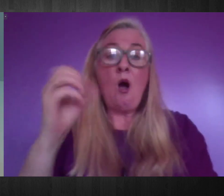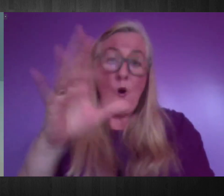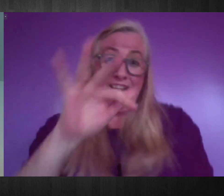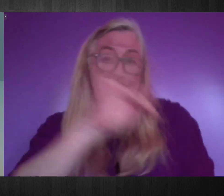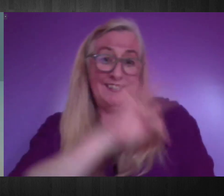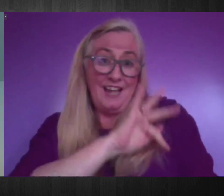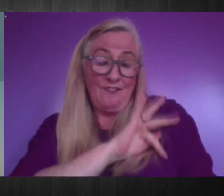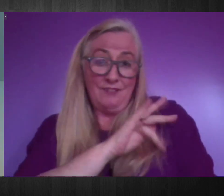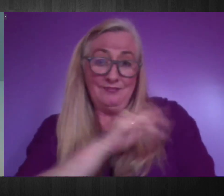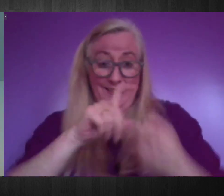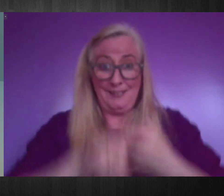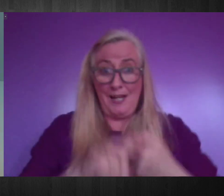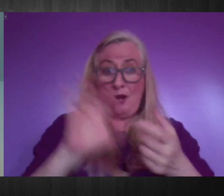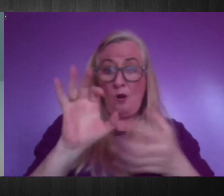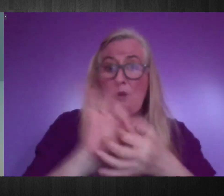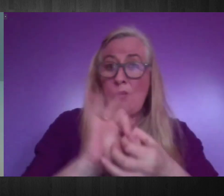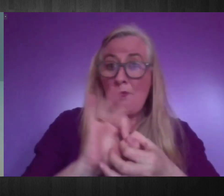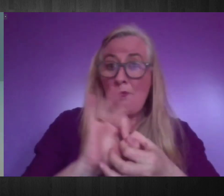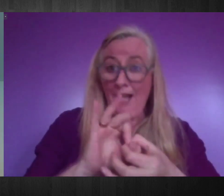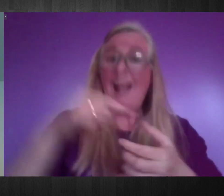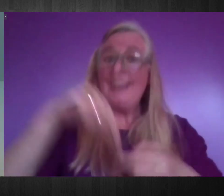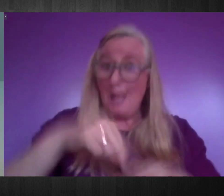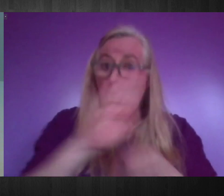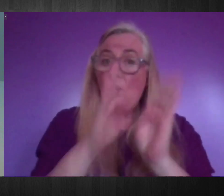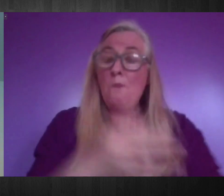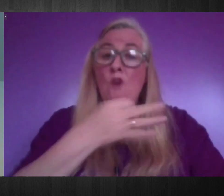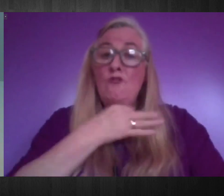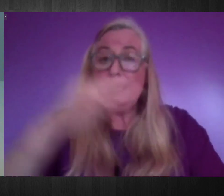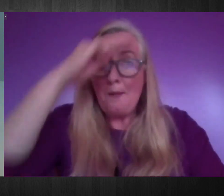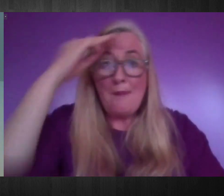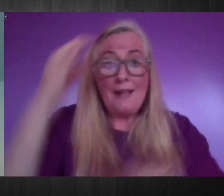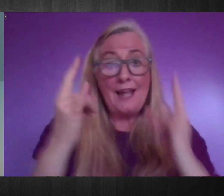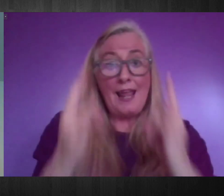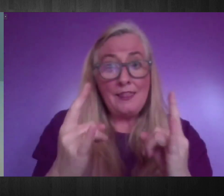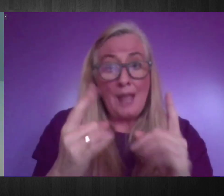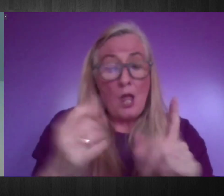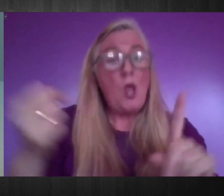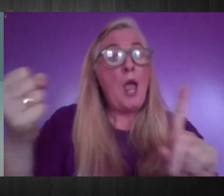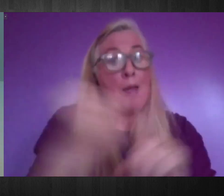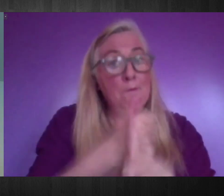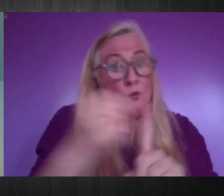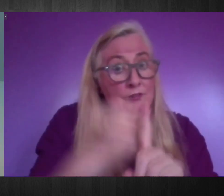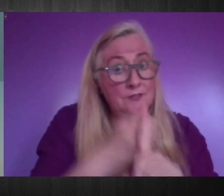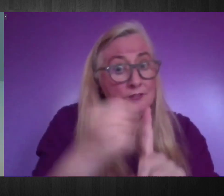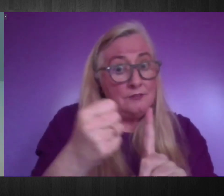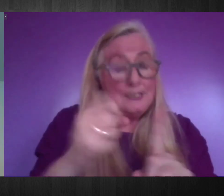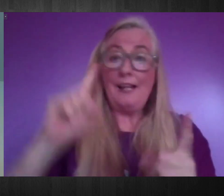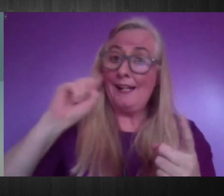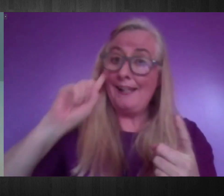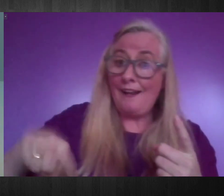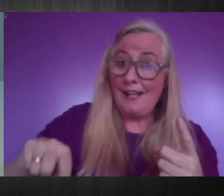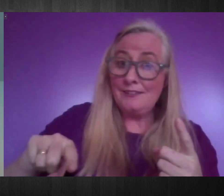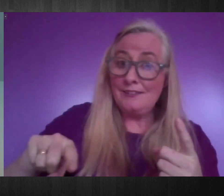community, risks to mental health and increased risks of abuse and neglect. The particular